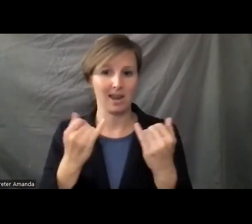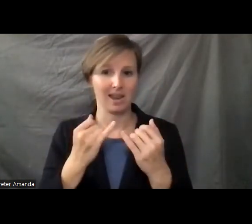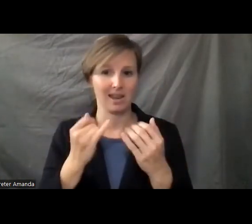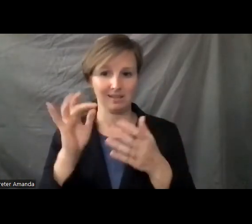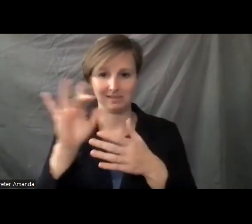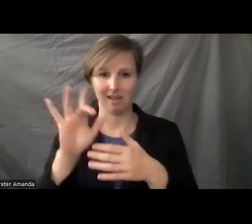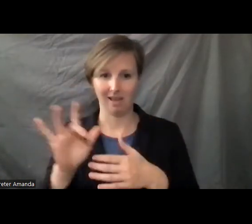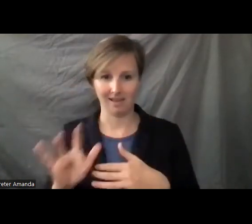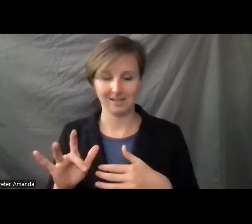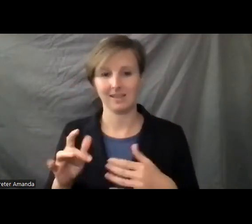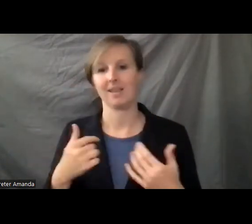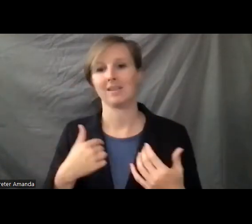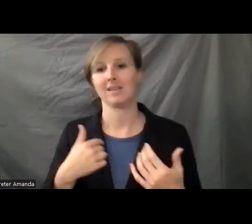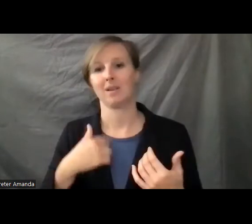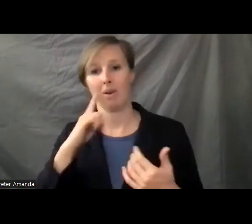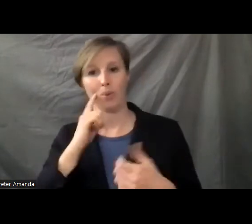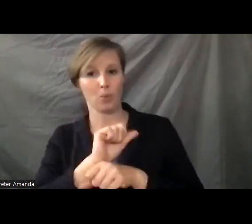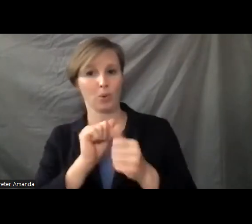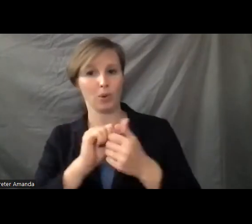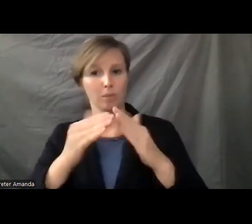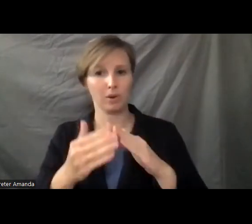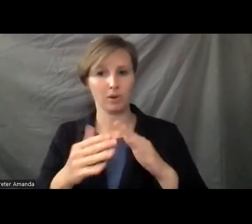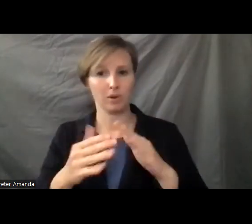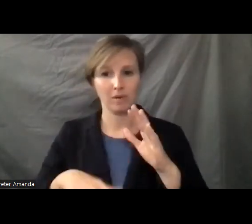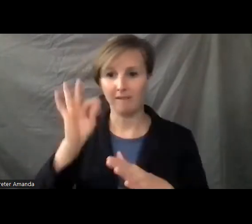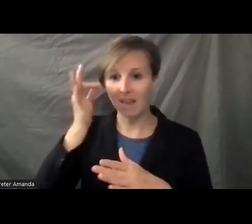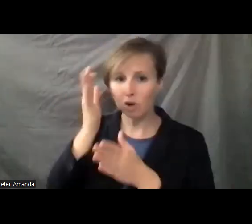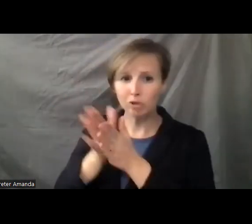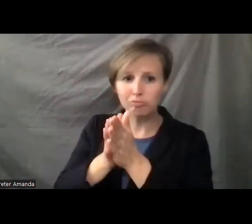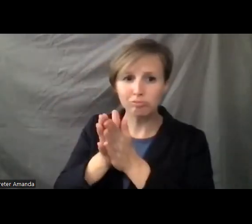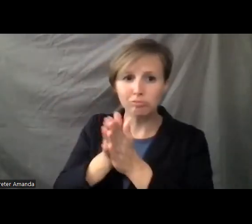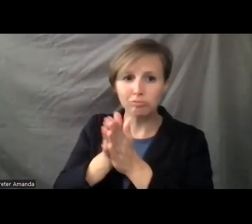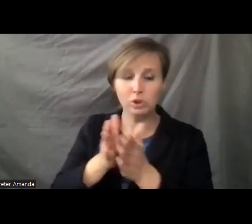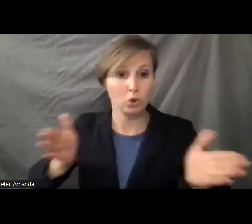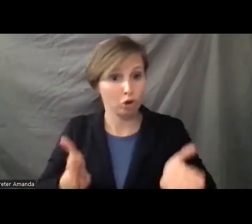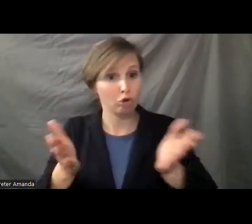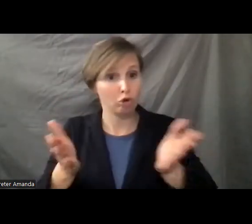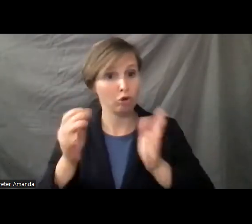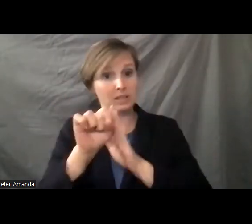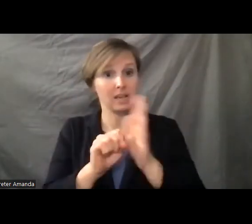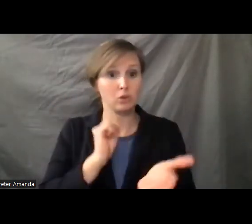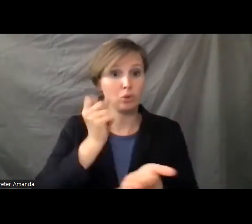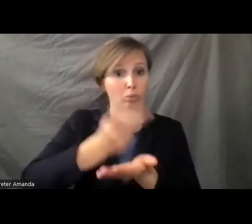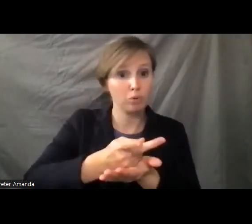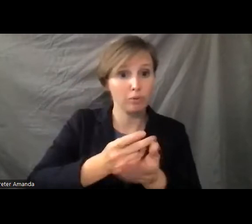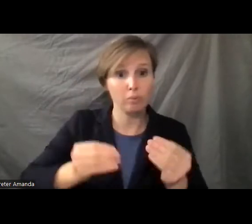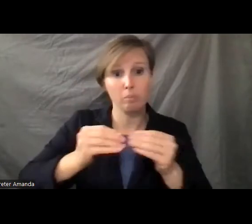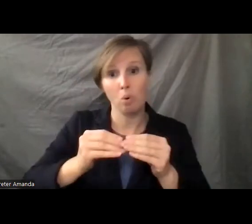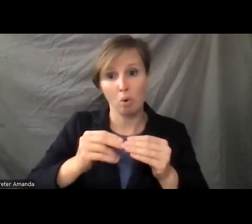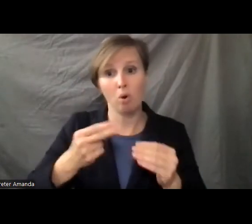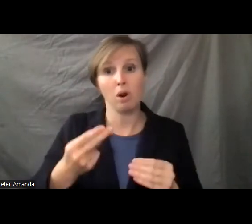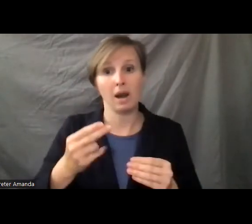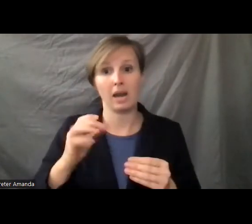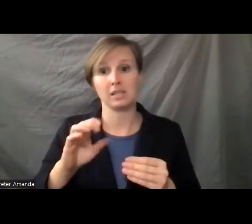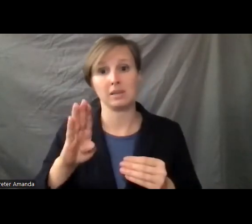would work with committees to identify federal incentives that would encourage states to approve more HCBS slots.